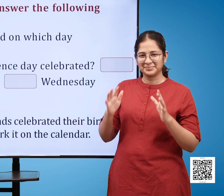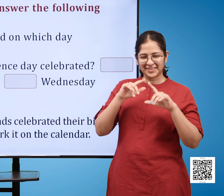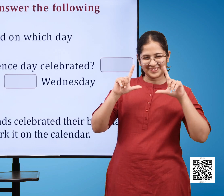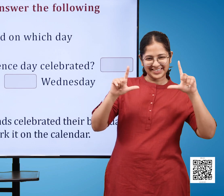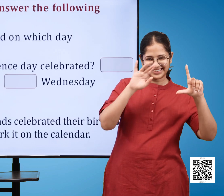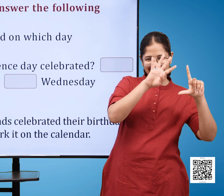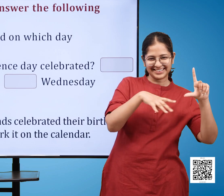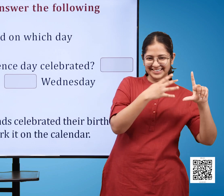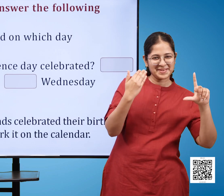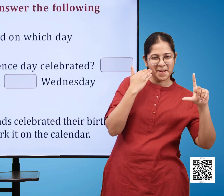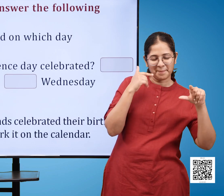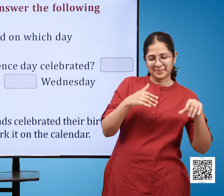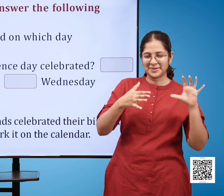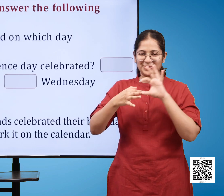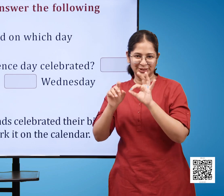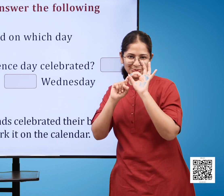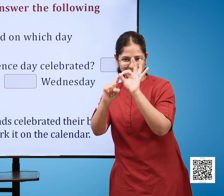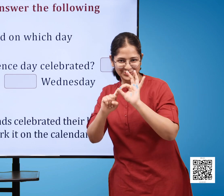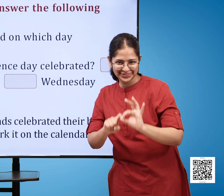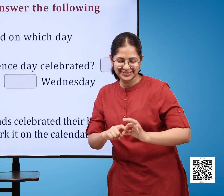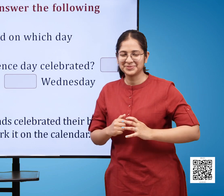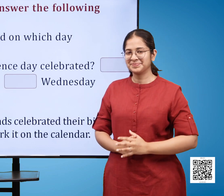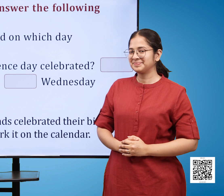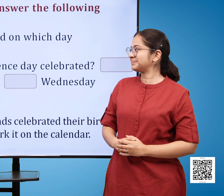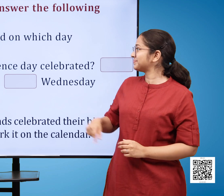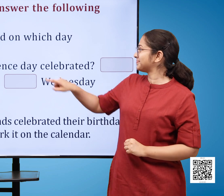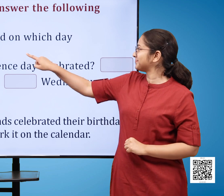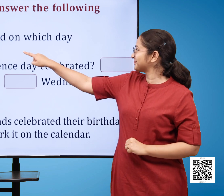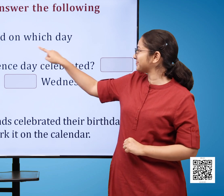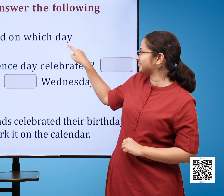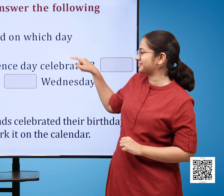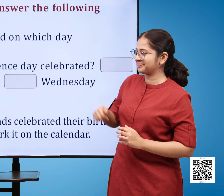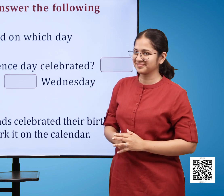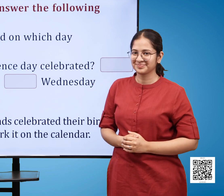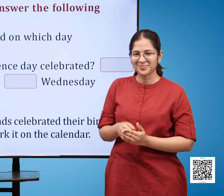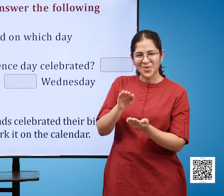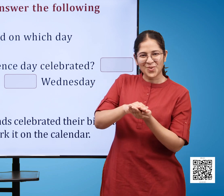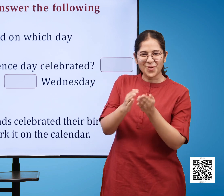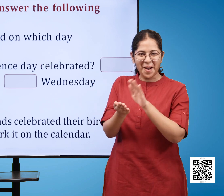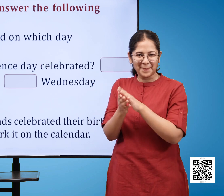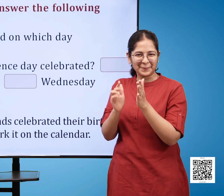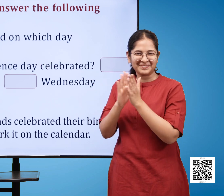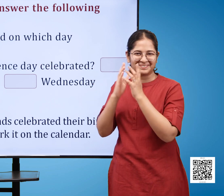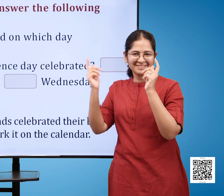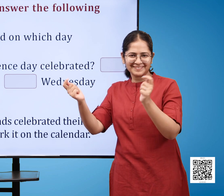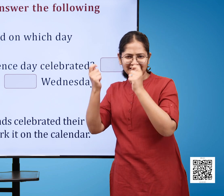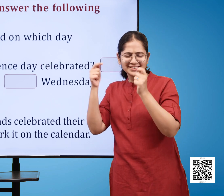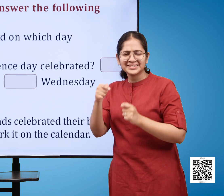read the calendar and answer the questions a odom will be celebrated on